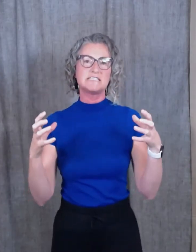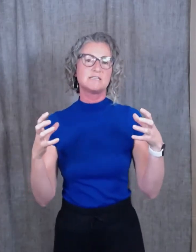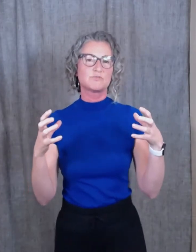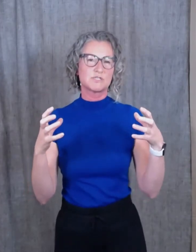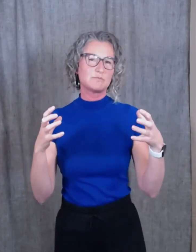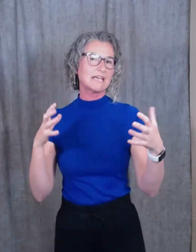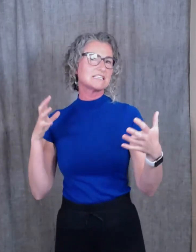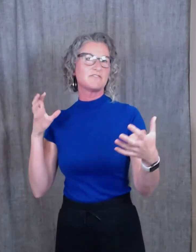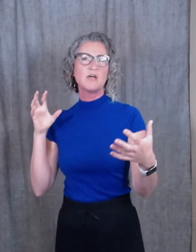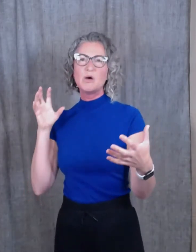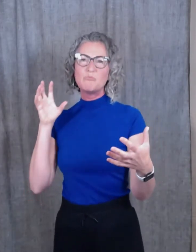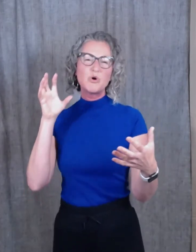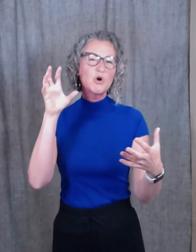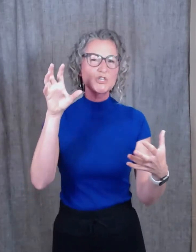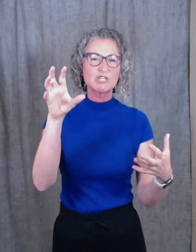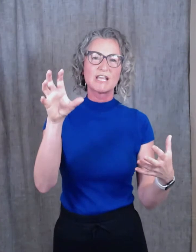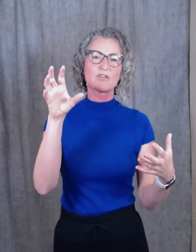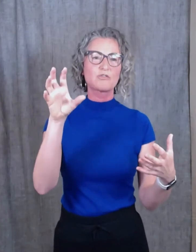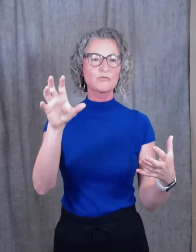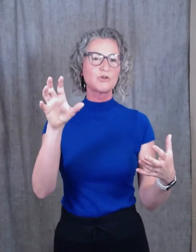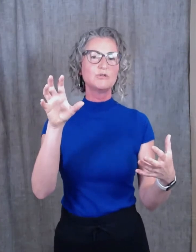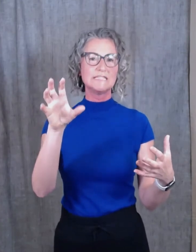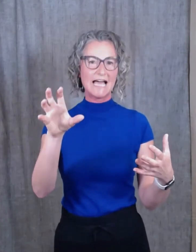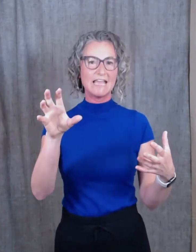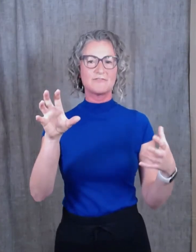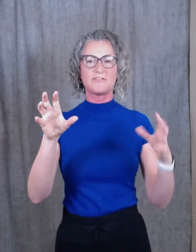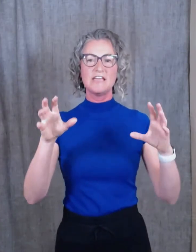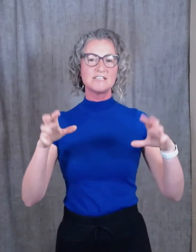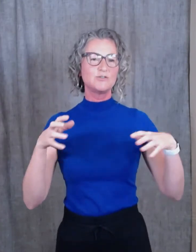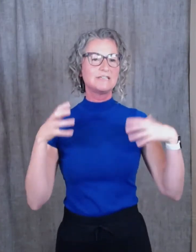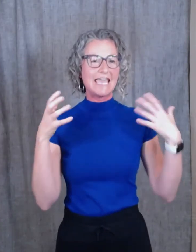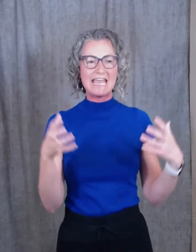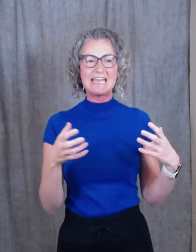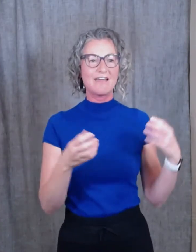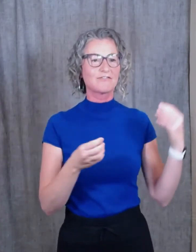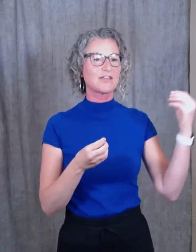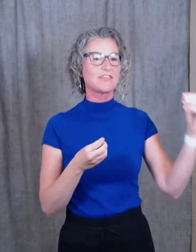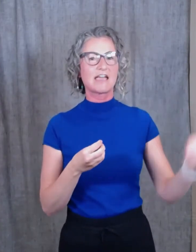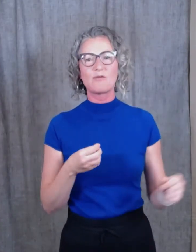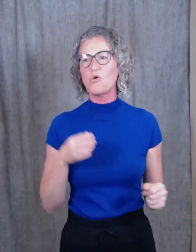perspective, pushing through life to gain everything I want.